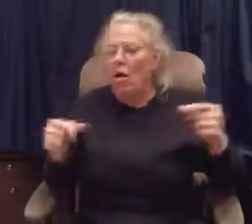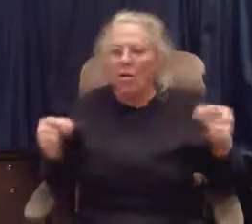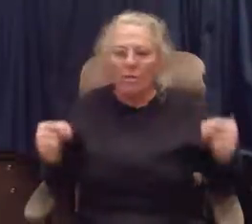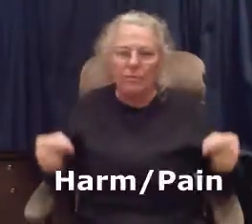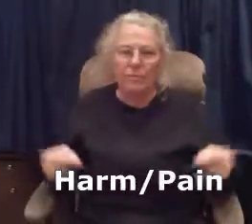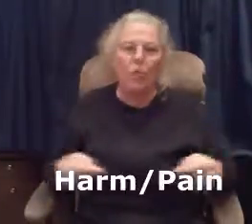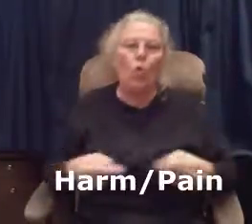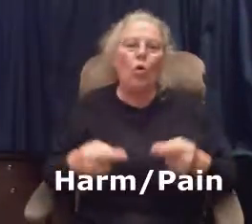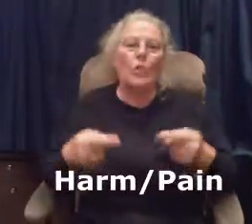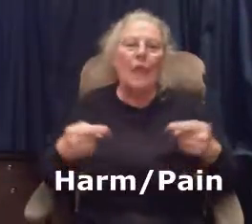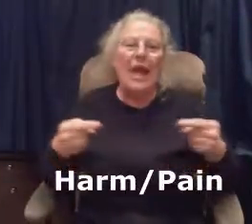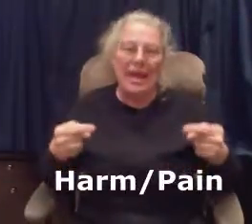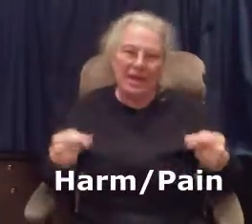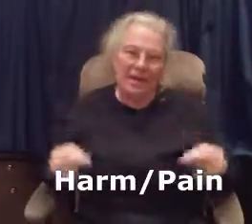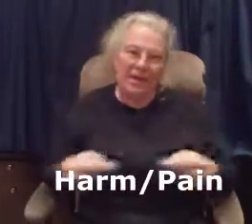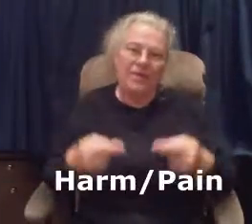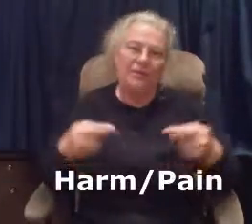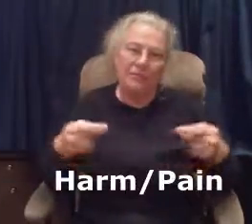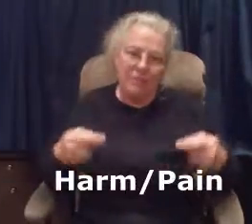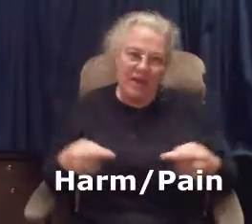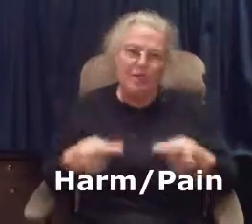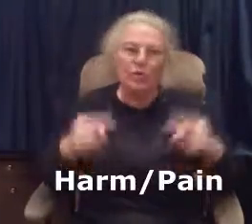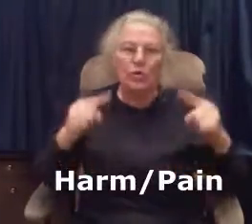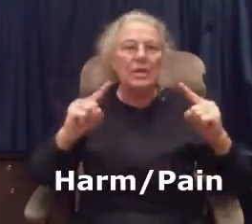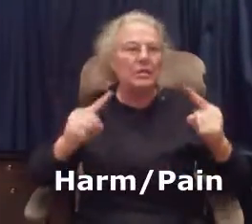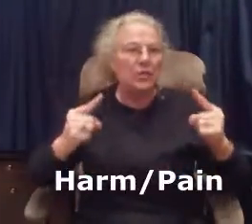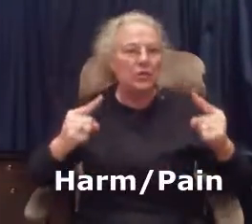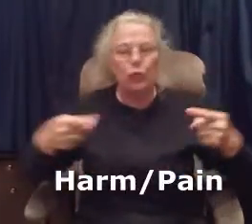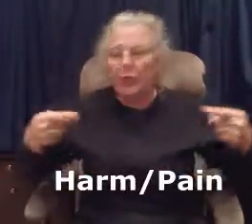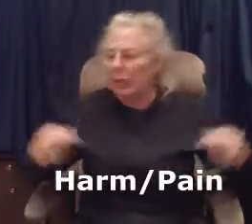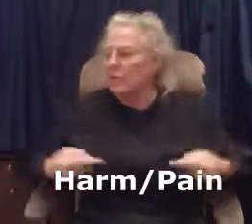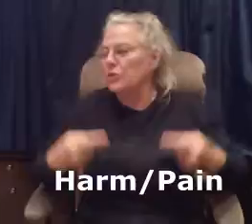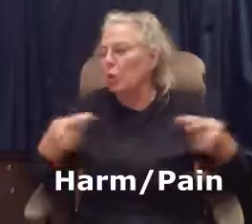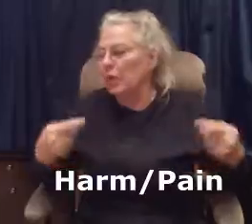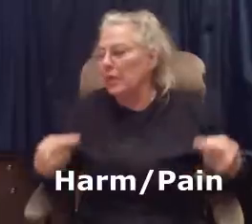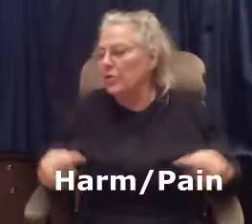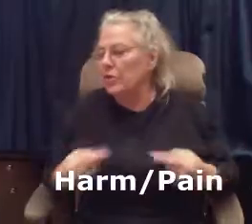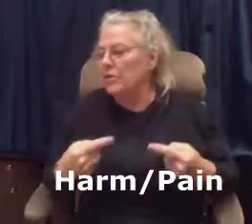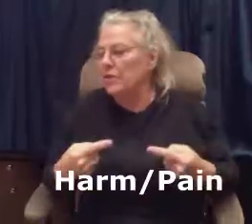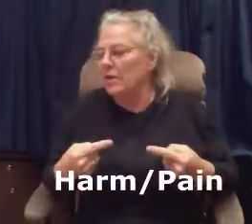Harm or pain. In fact, it's like two needles going into yourself.